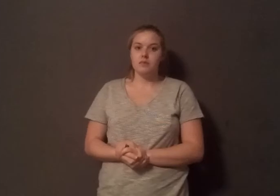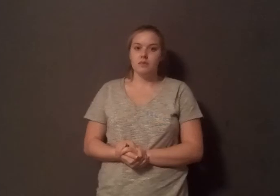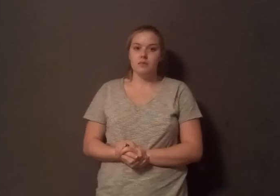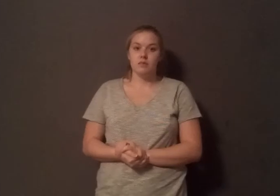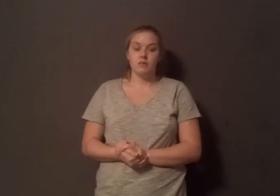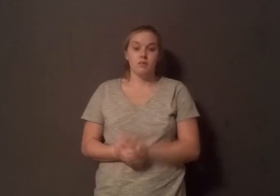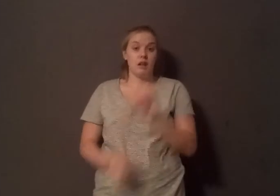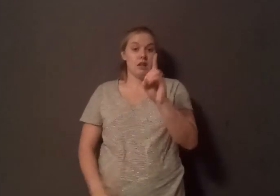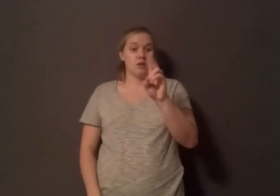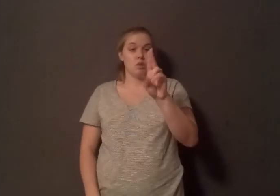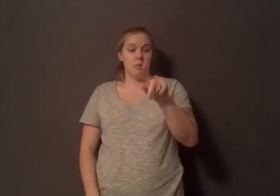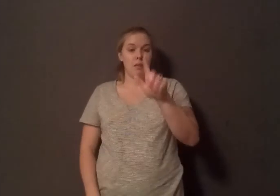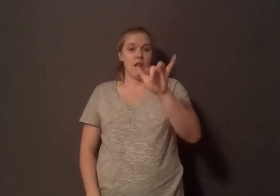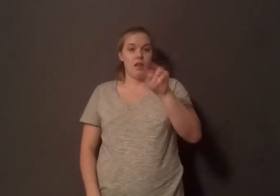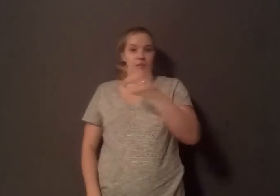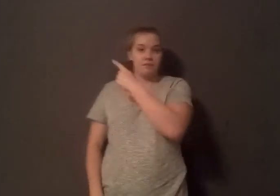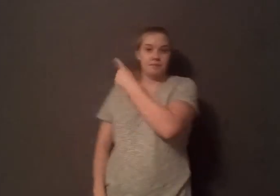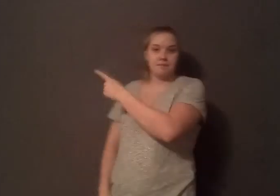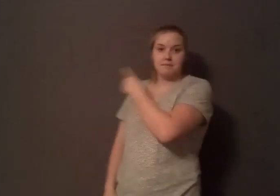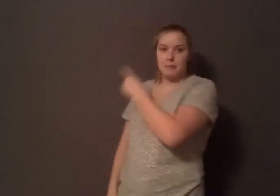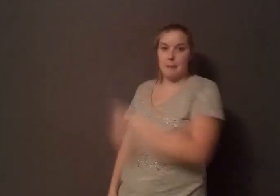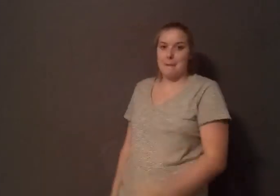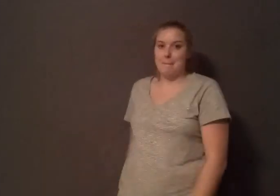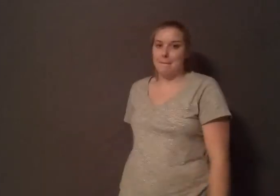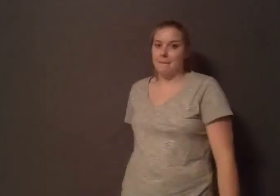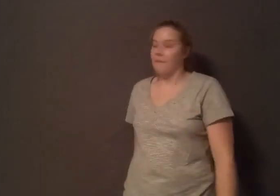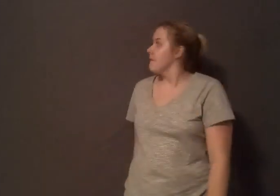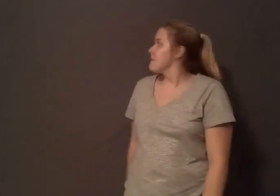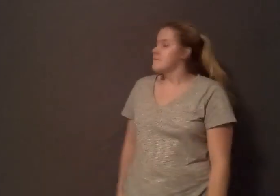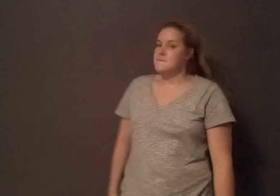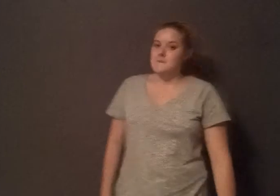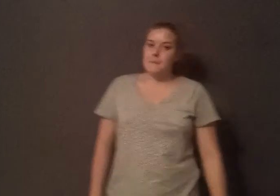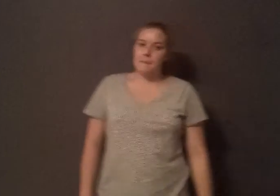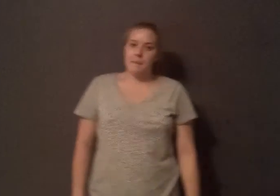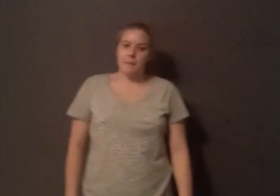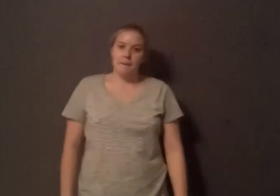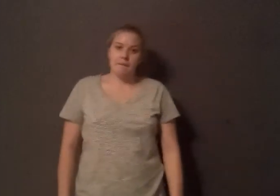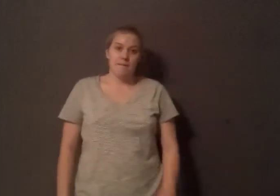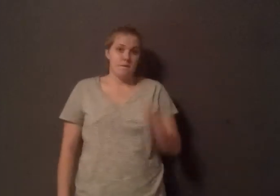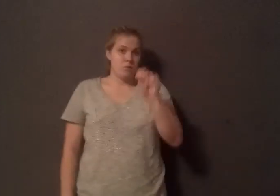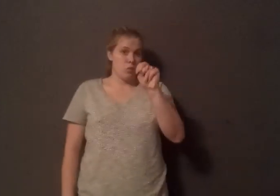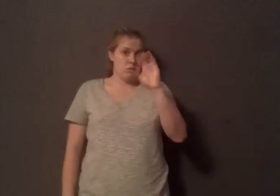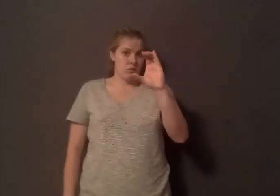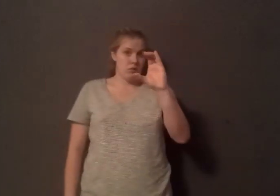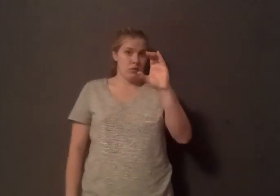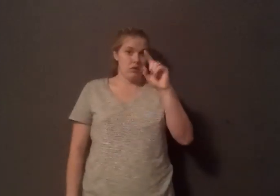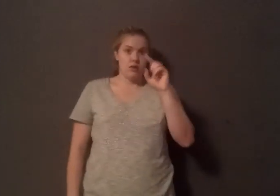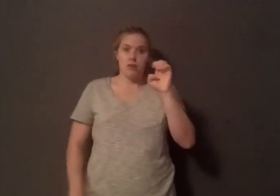From an environmental standpoint, from a community standpoint, from all other aspects, North Carolina, we're in a state of emergency. We've already had